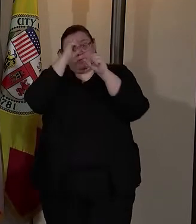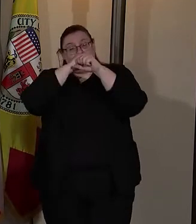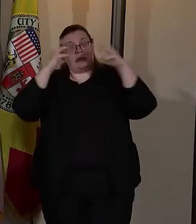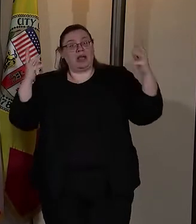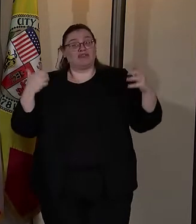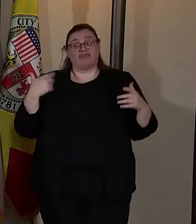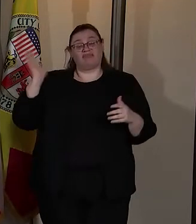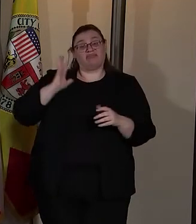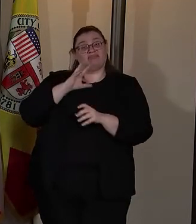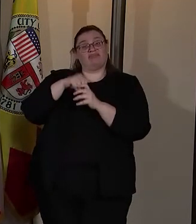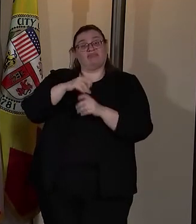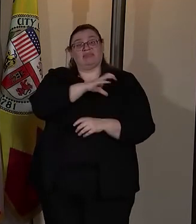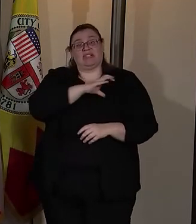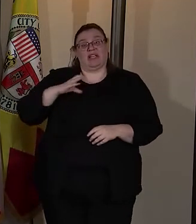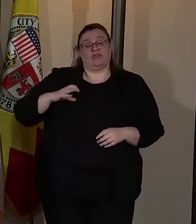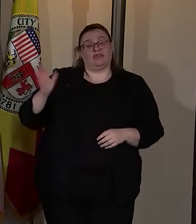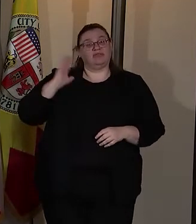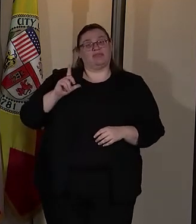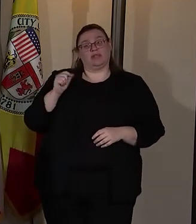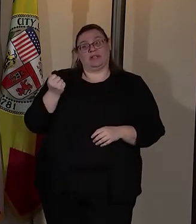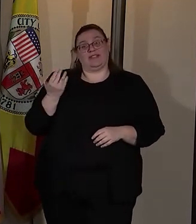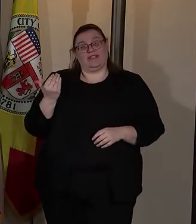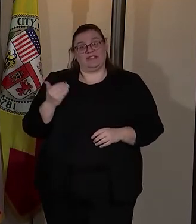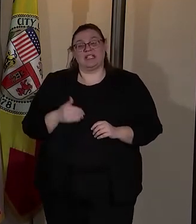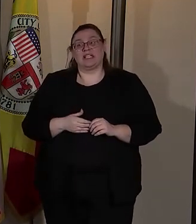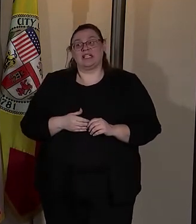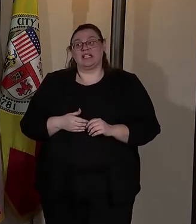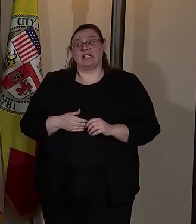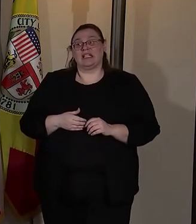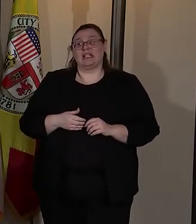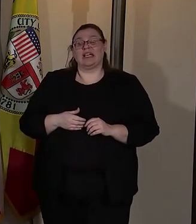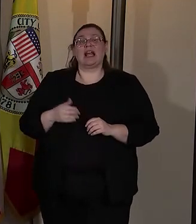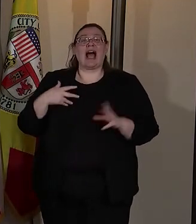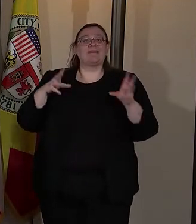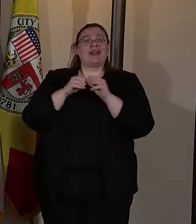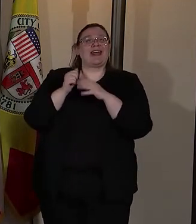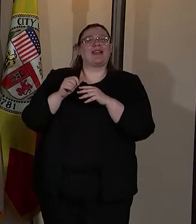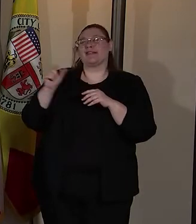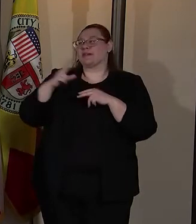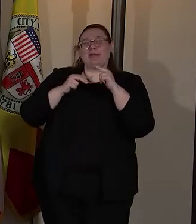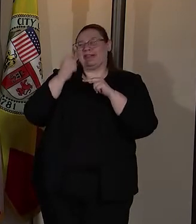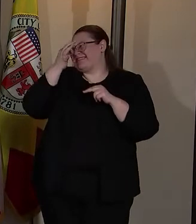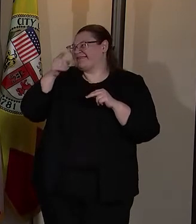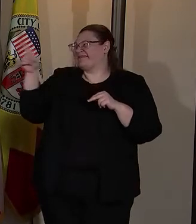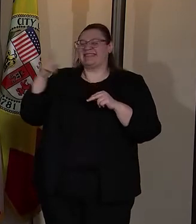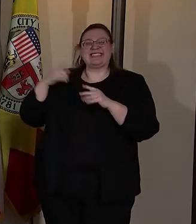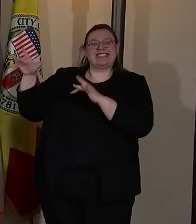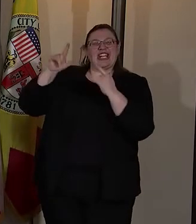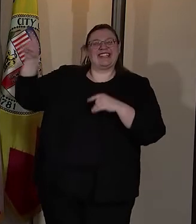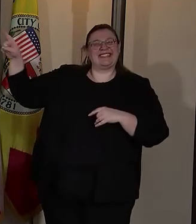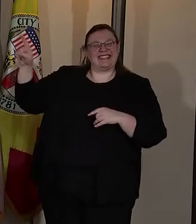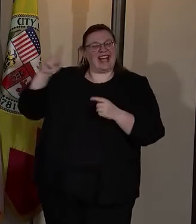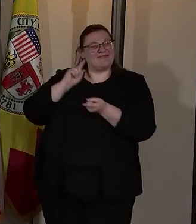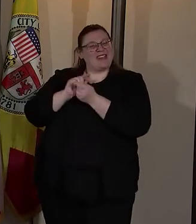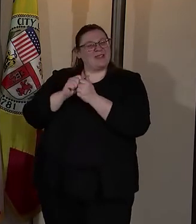got on the council in 2015, I had a meeting in the big shiny building over there, Chief, and Chief Beck